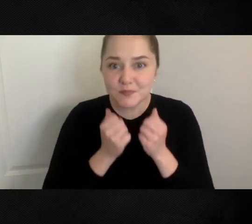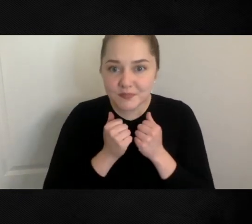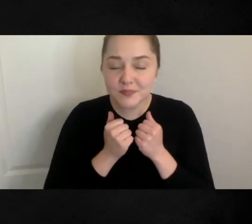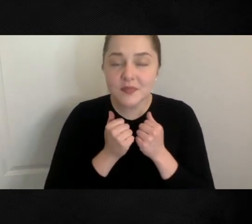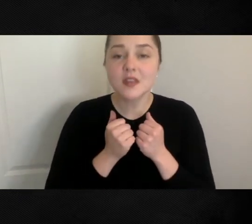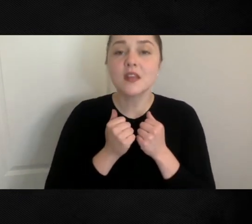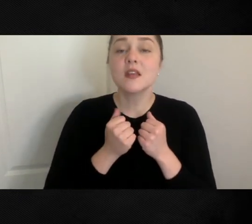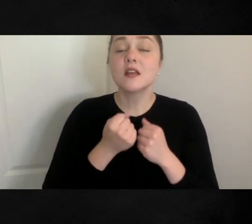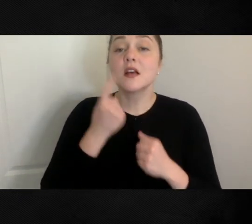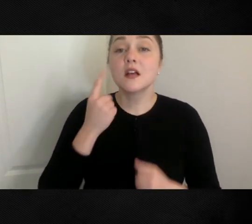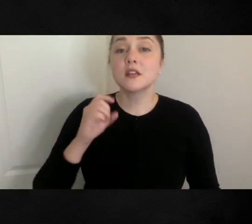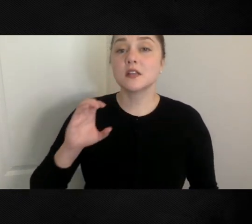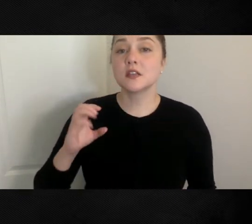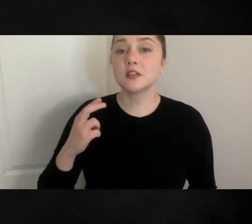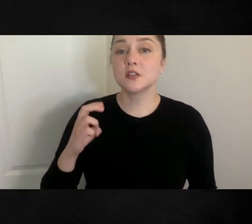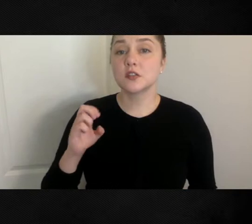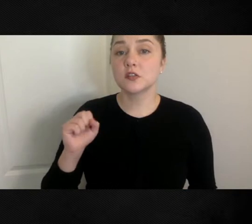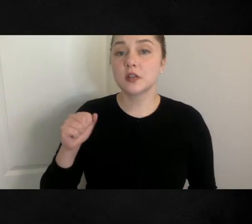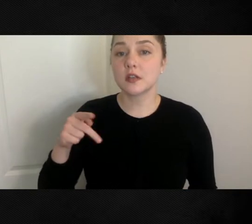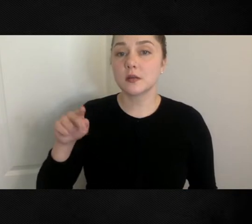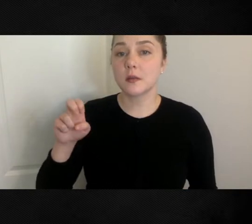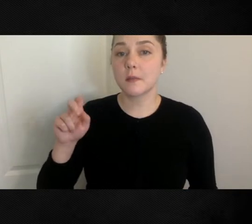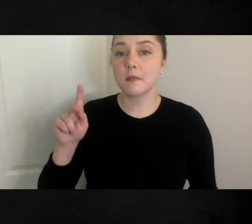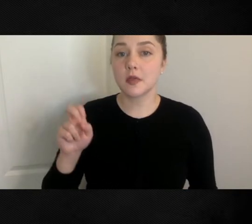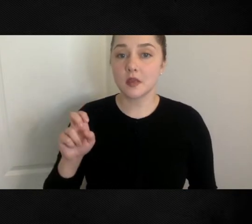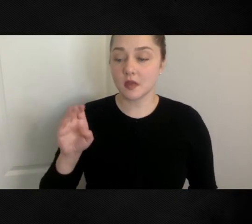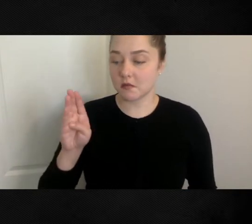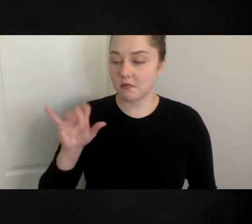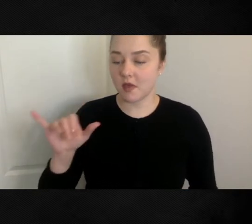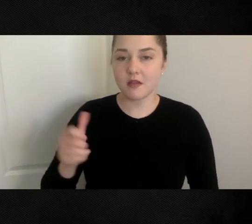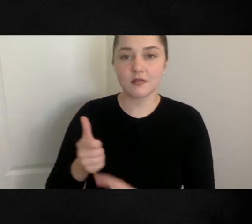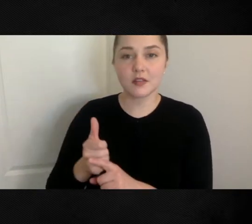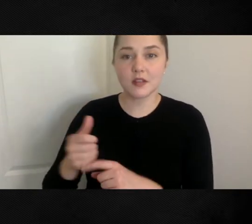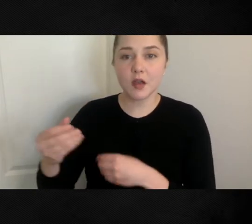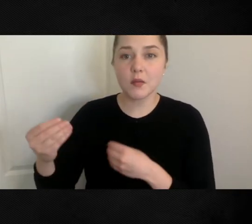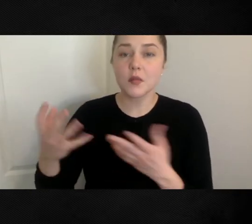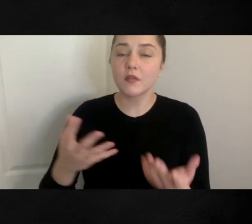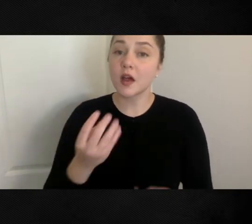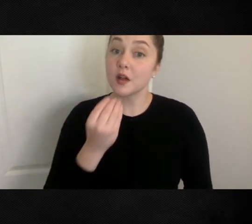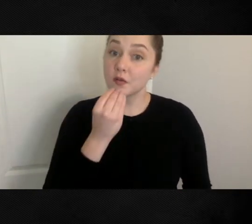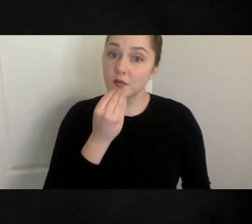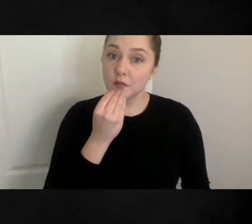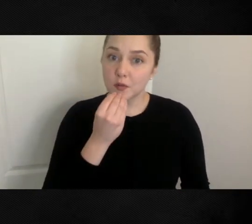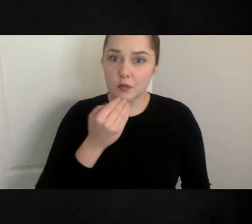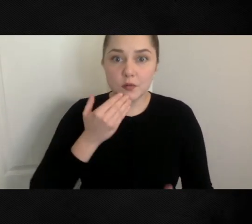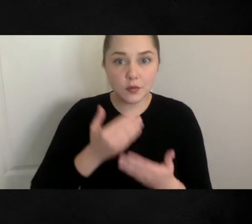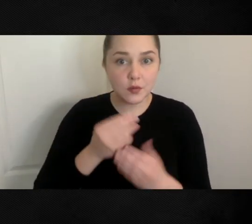the Chesapeake Bay provided nutritional food.